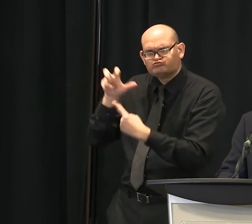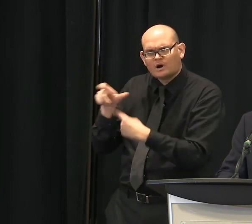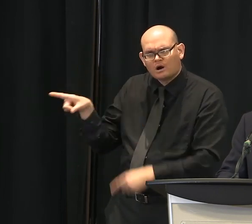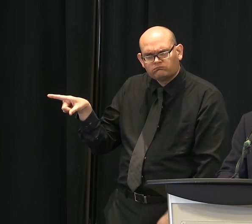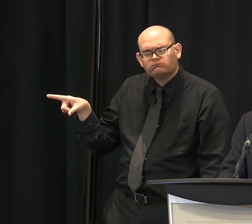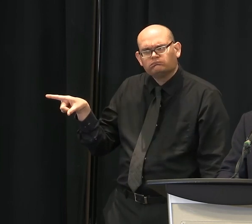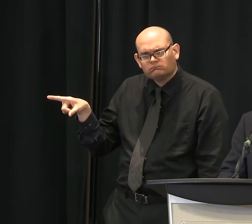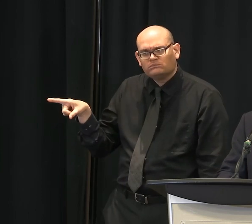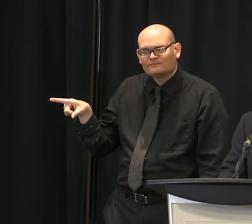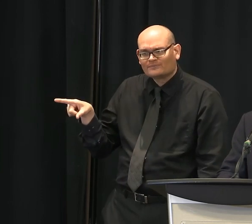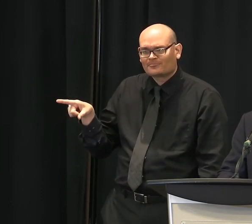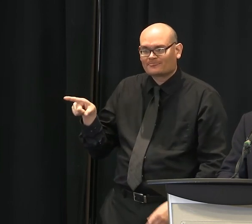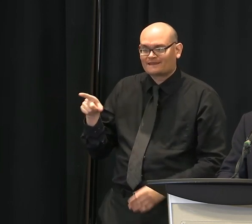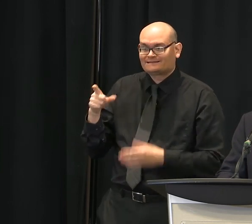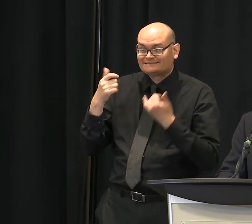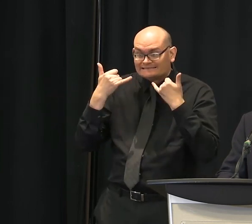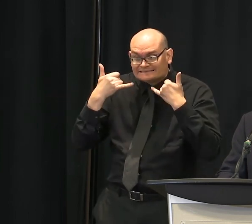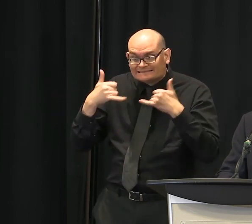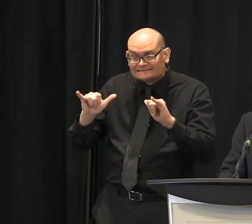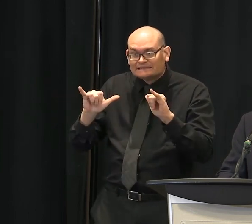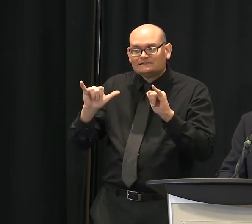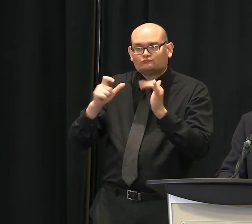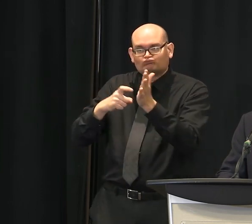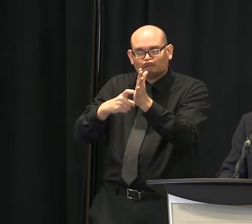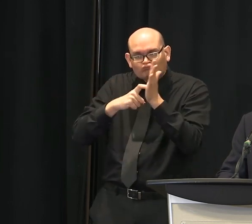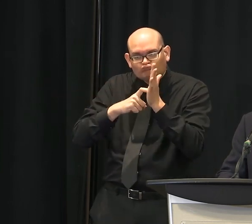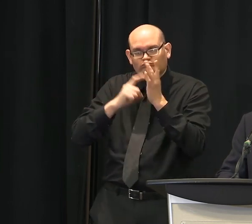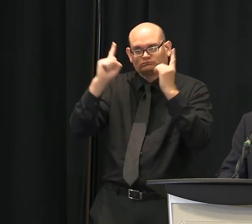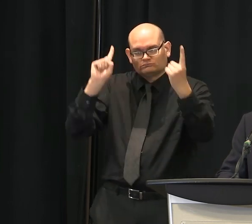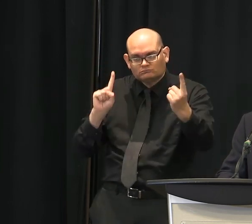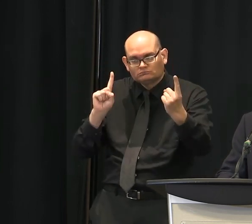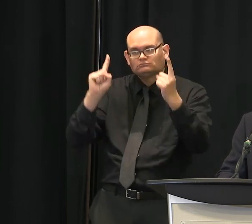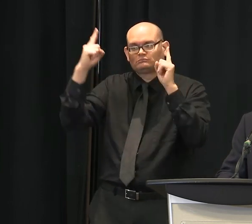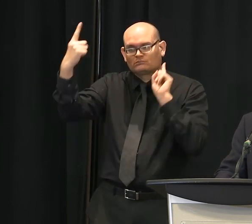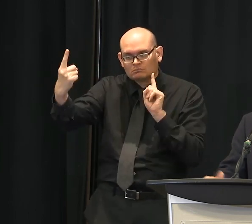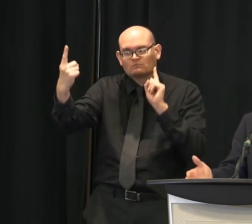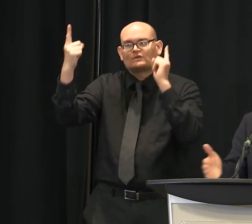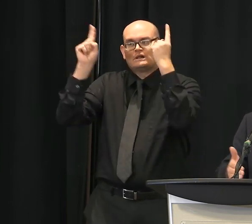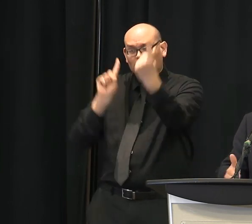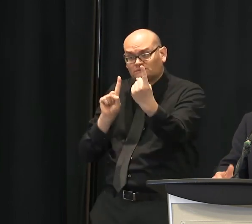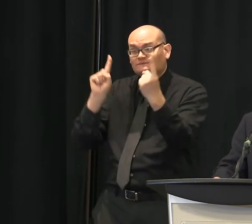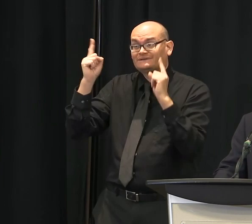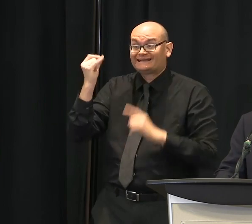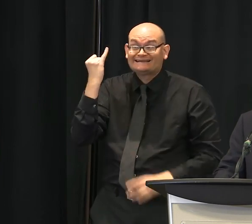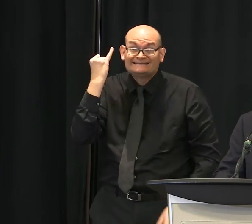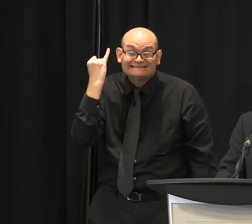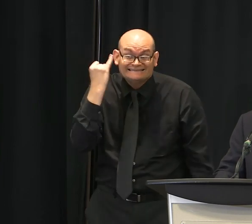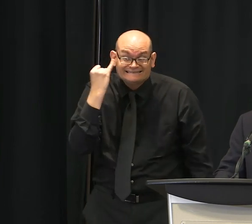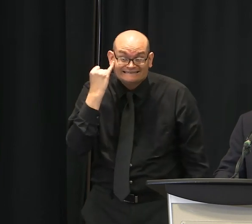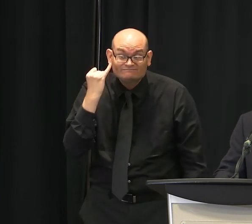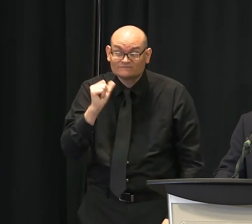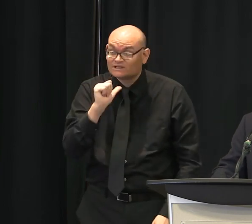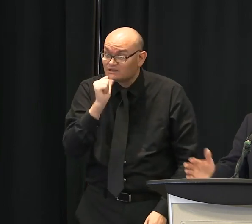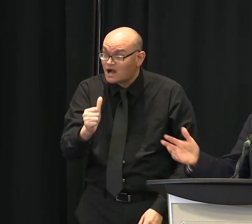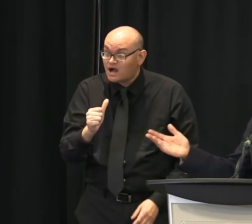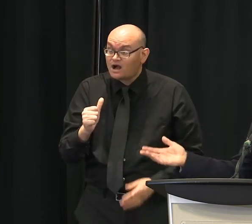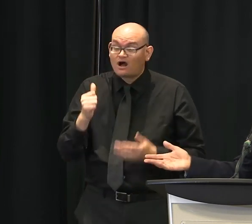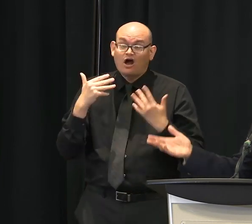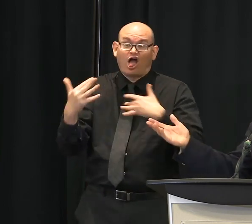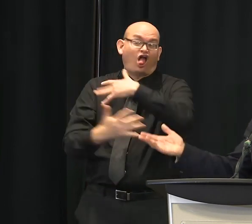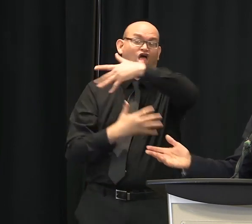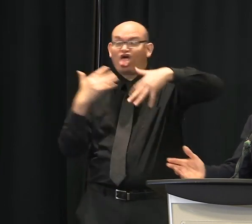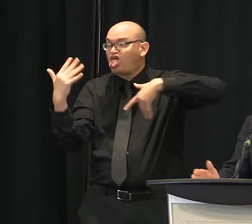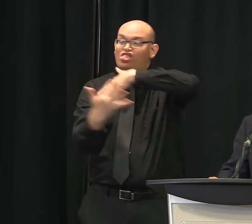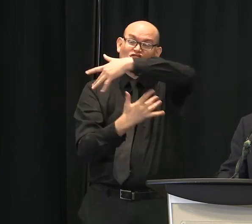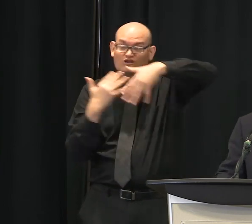can't, you we have to keep saying that again and again. And if we don't do our part, we could find ourselves taking a step backwards. It gets back to